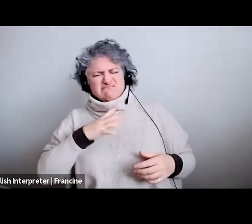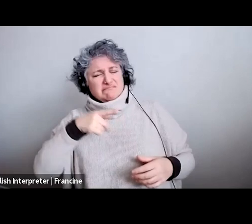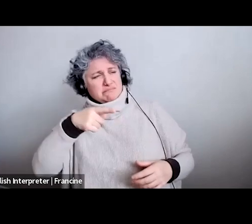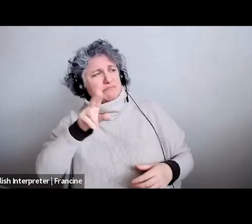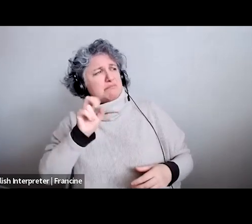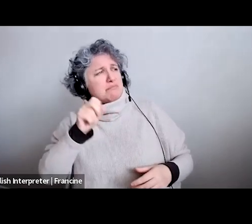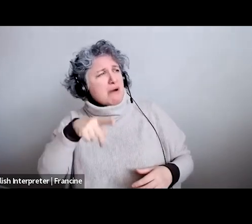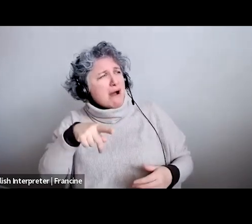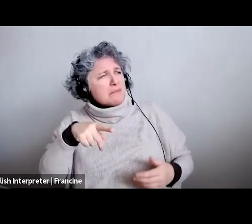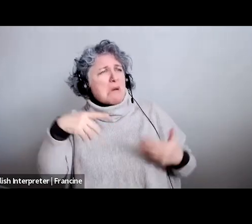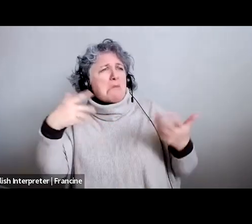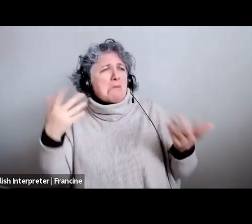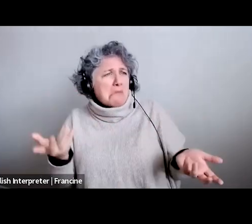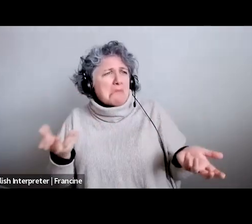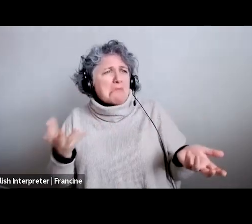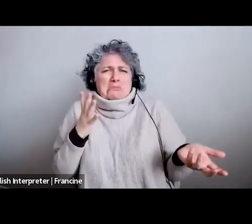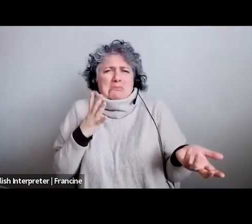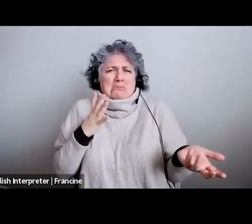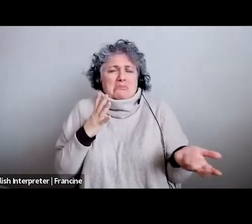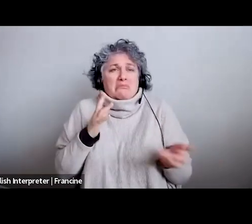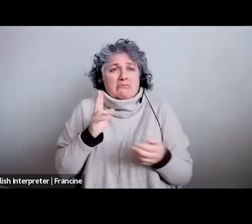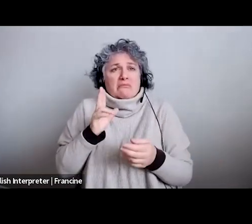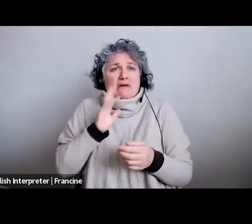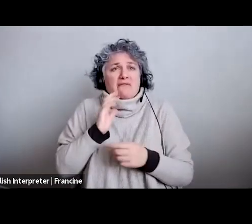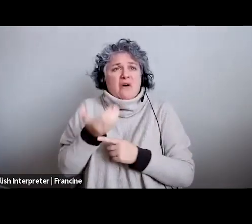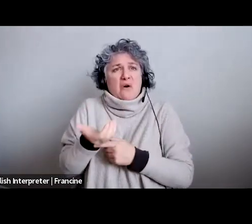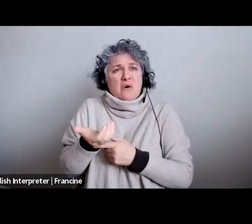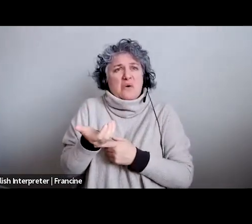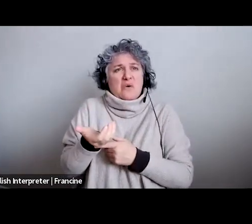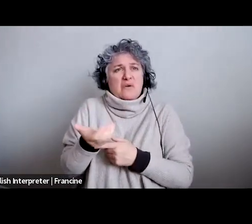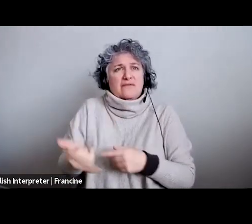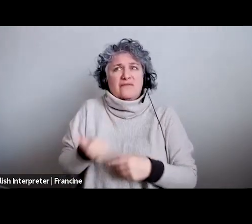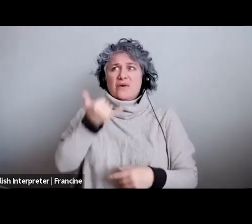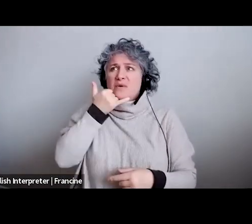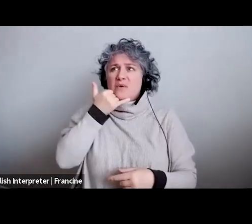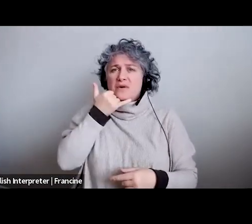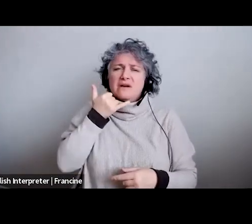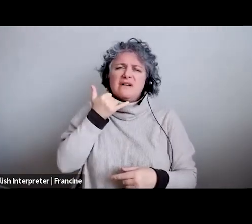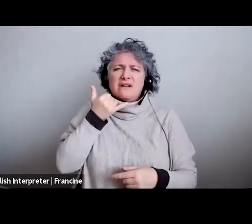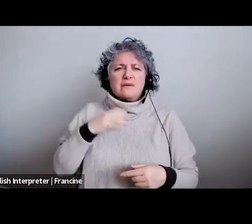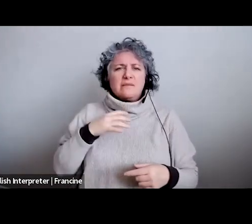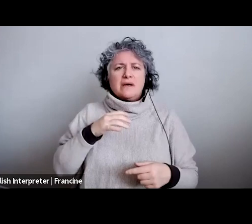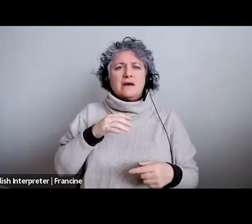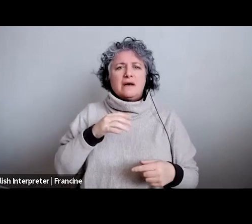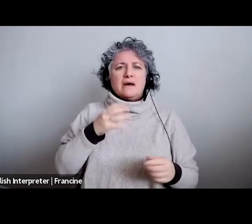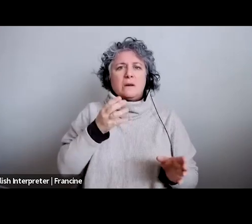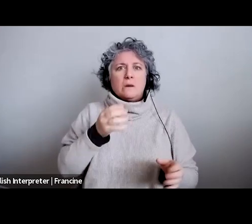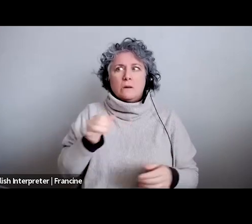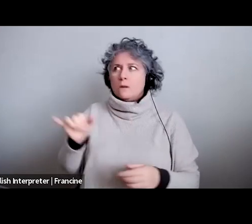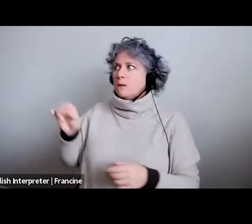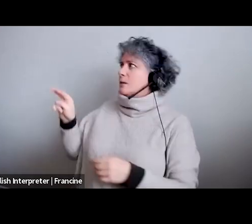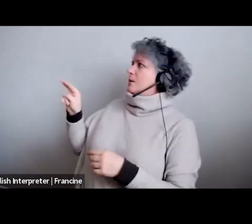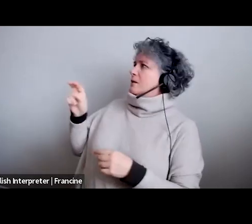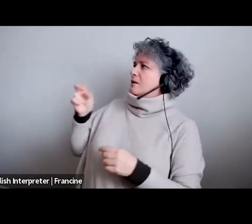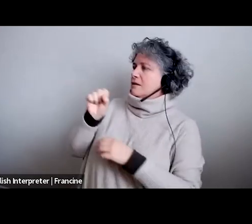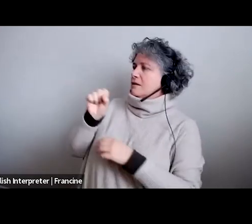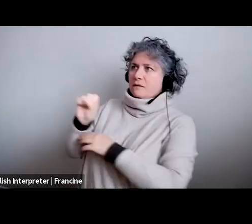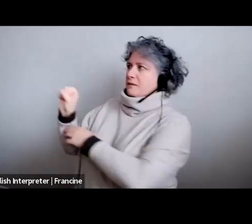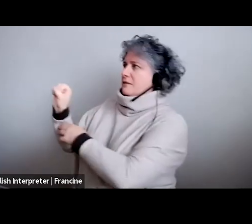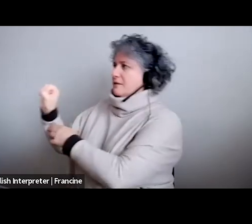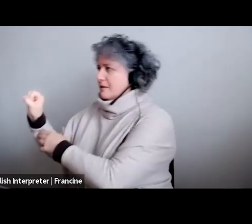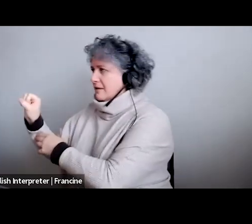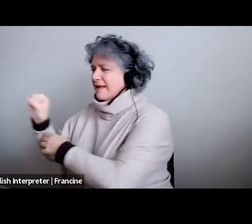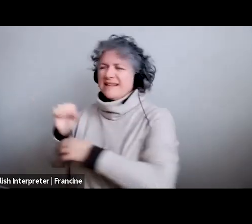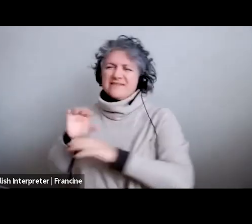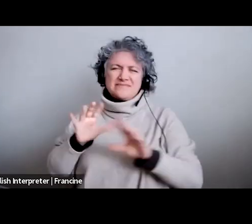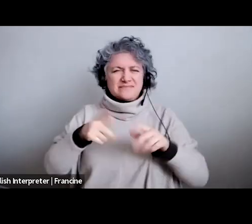i i think it's fine to use a phone you just got to be careful you don't turn too far off camera sometimes it's better to